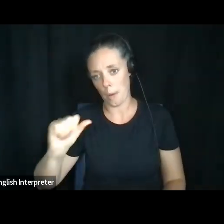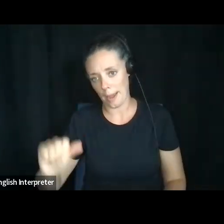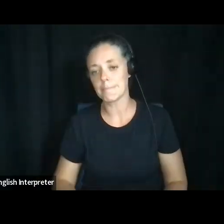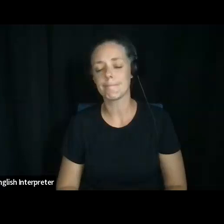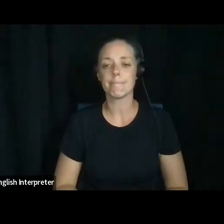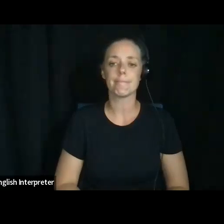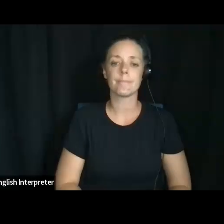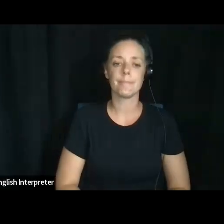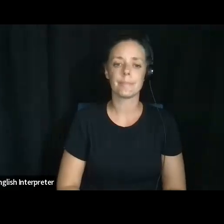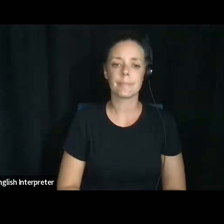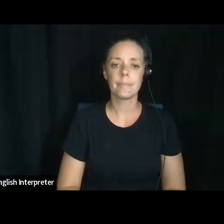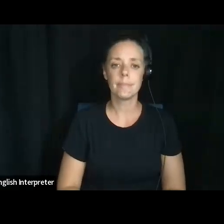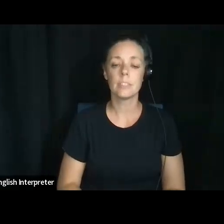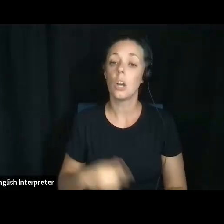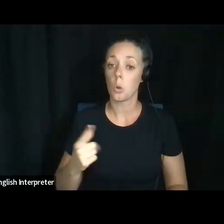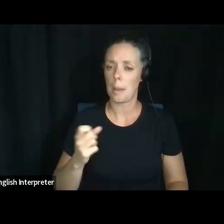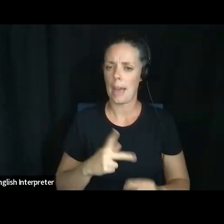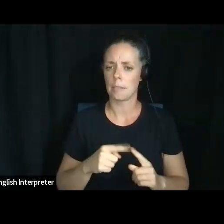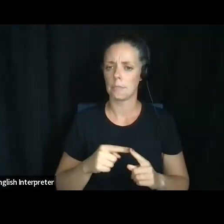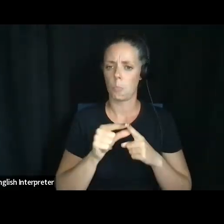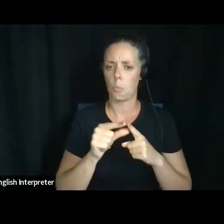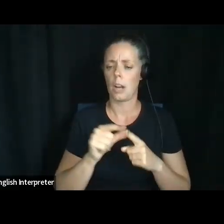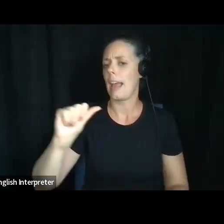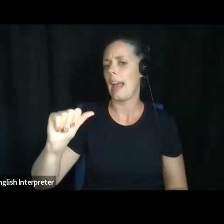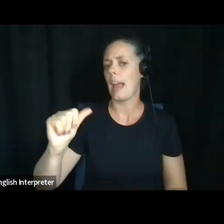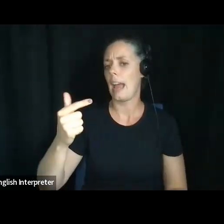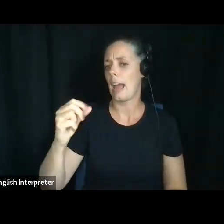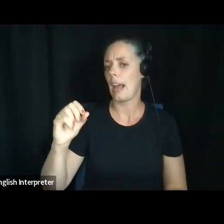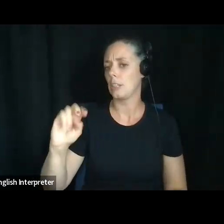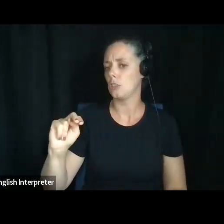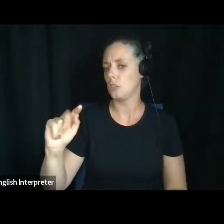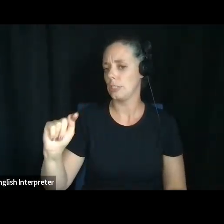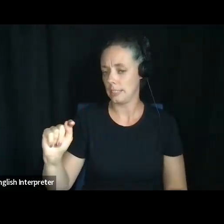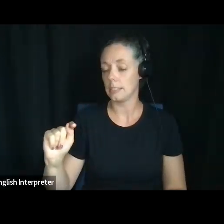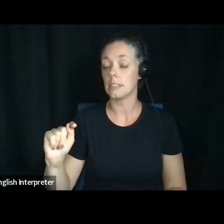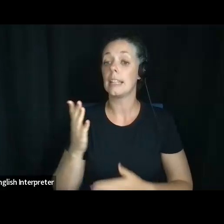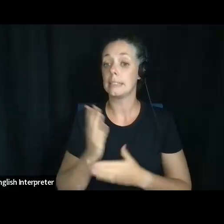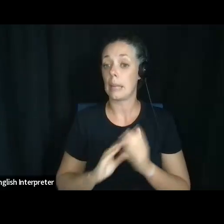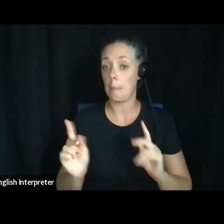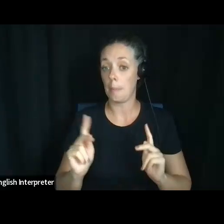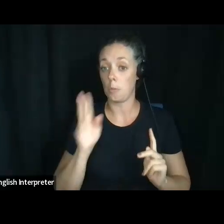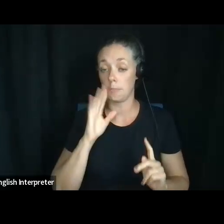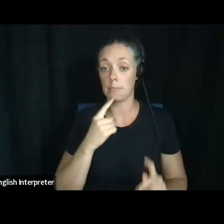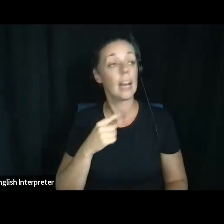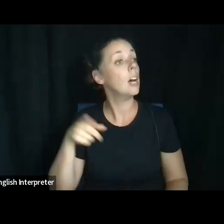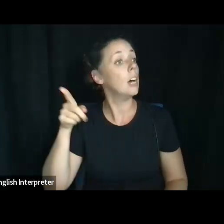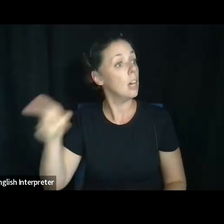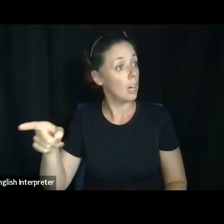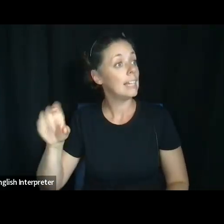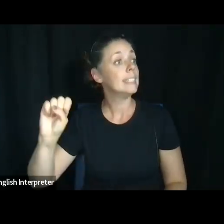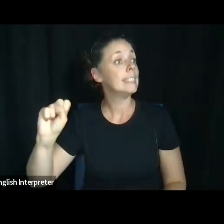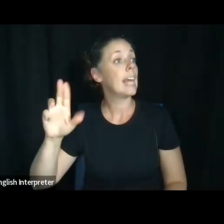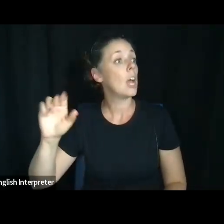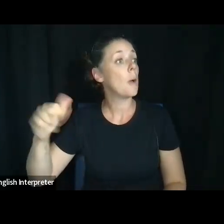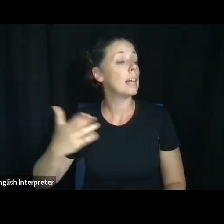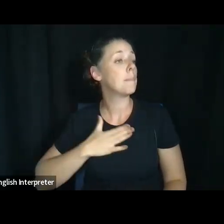so back to vocabulary word on the agent. Uh, some people will say, uh, Sarah is my power of attorney and we